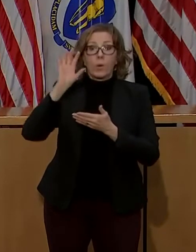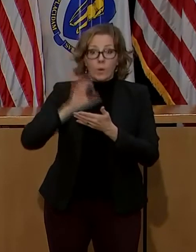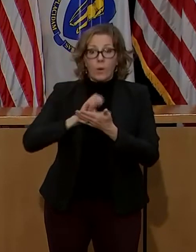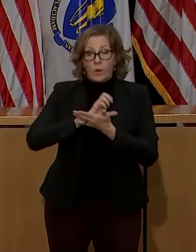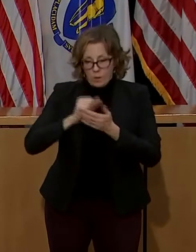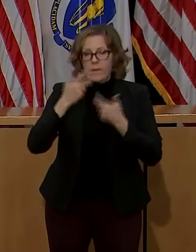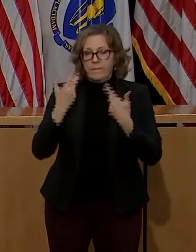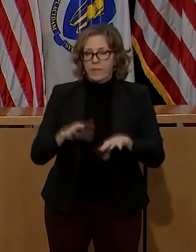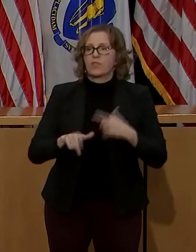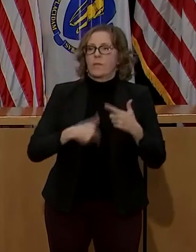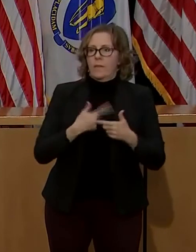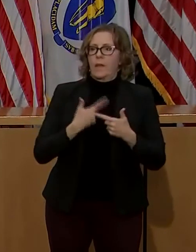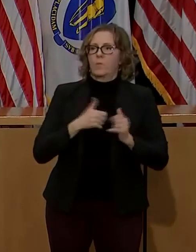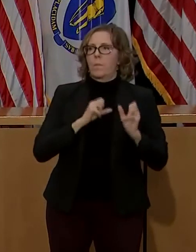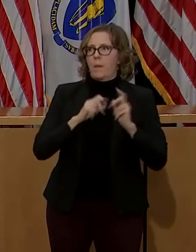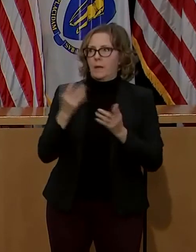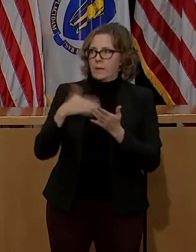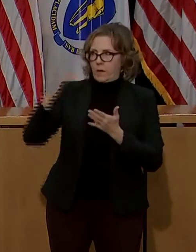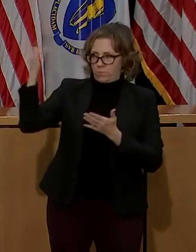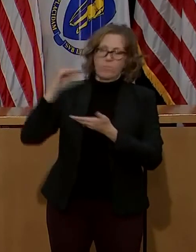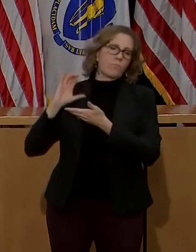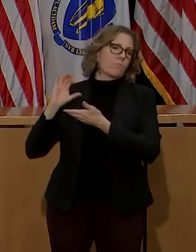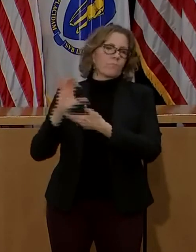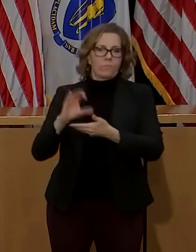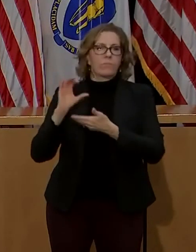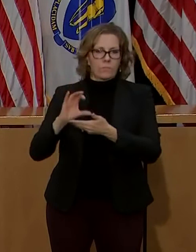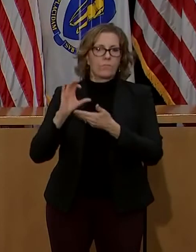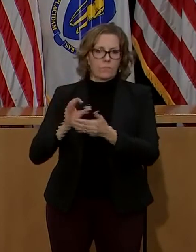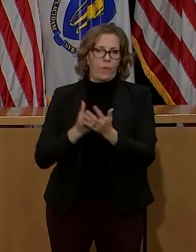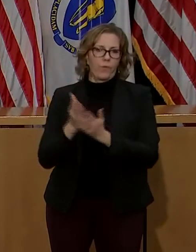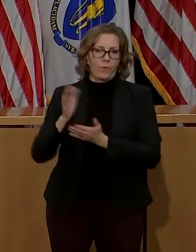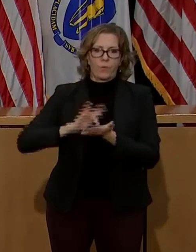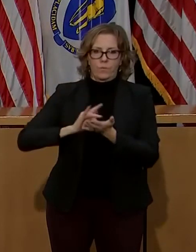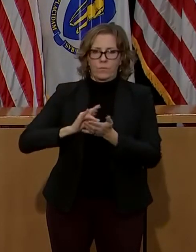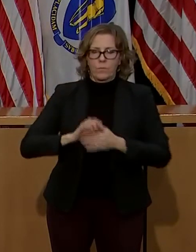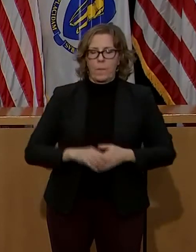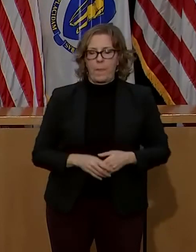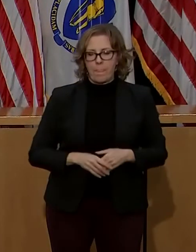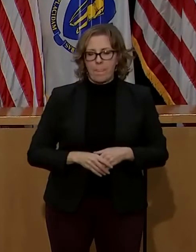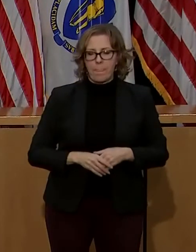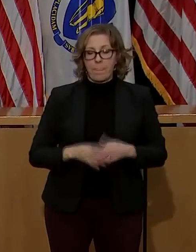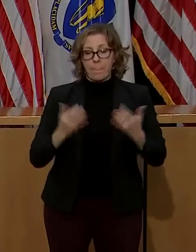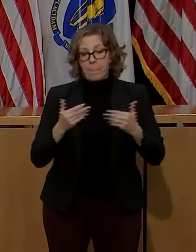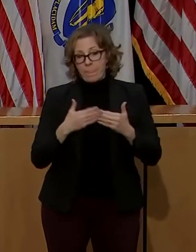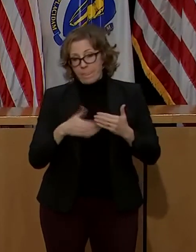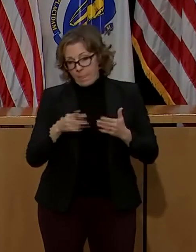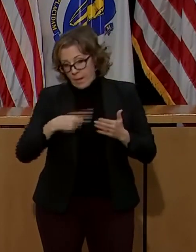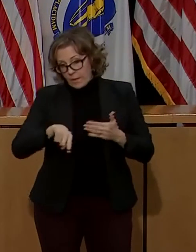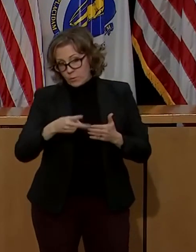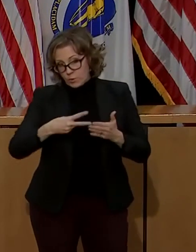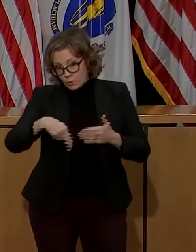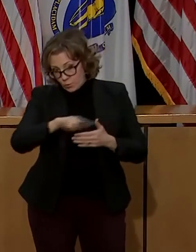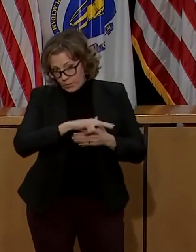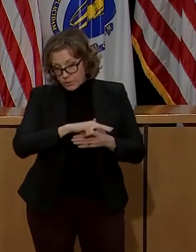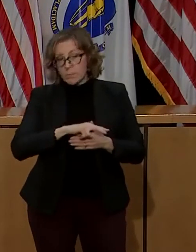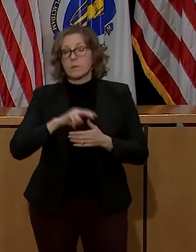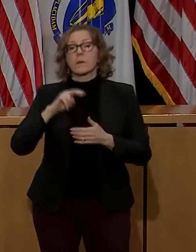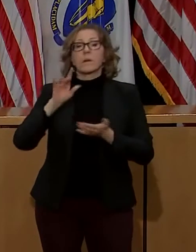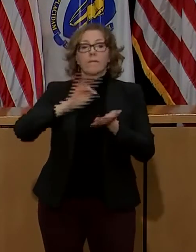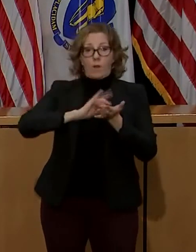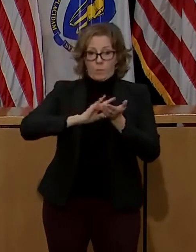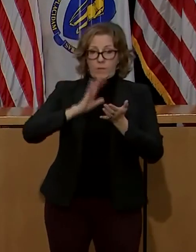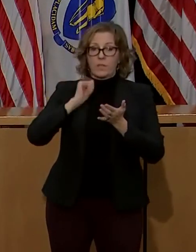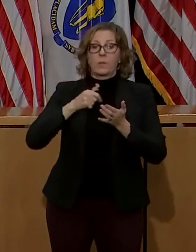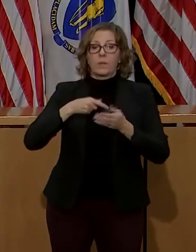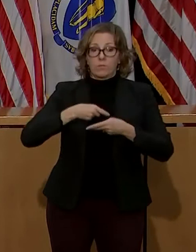to the federal program. In the coming weeks, as CVS and Walgreens work their way through this supply and as hospitals work